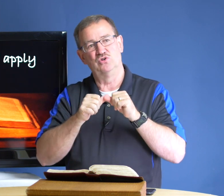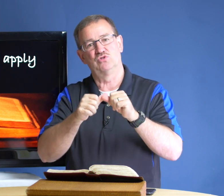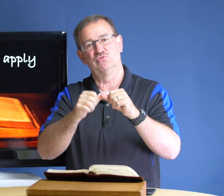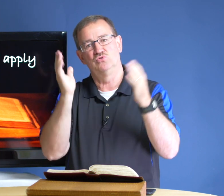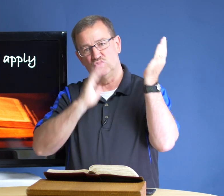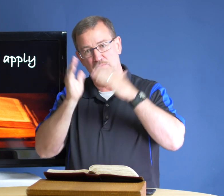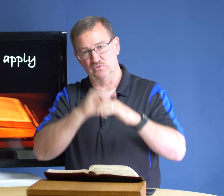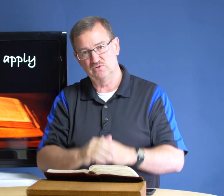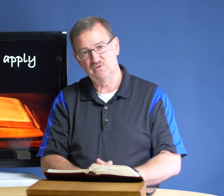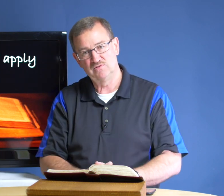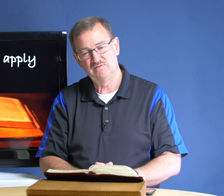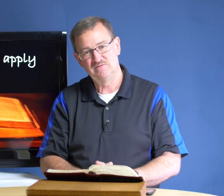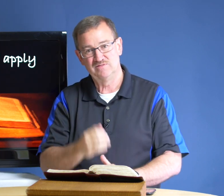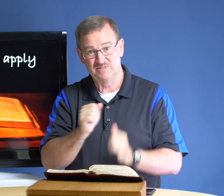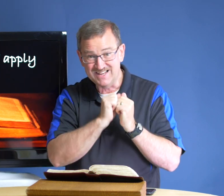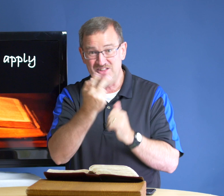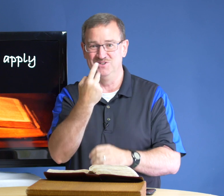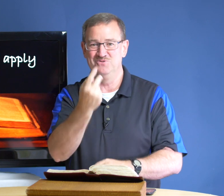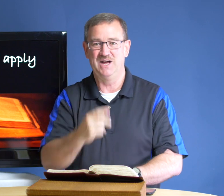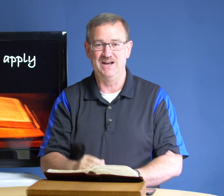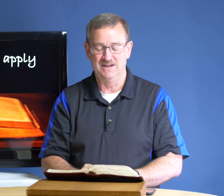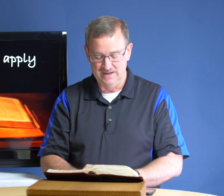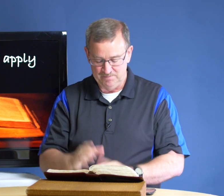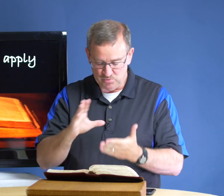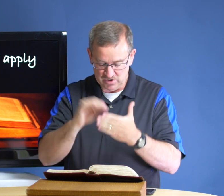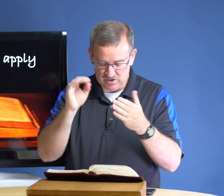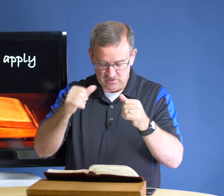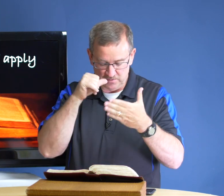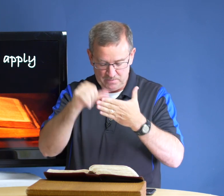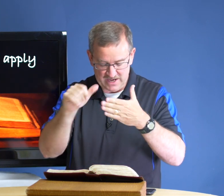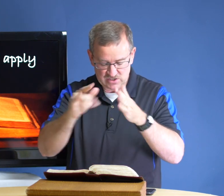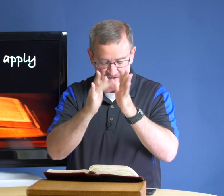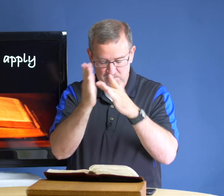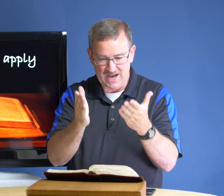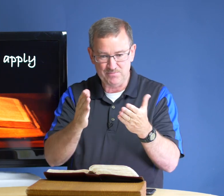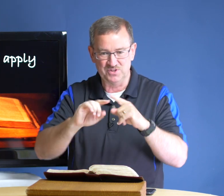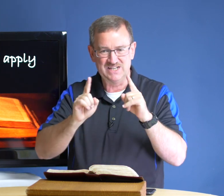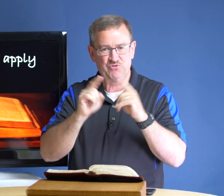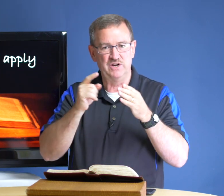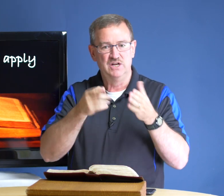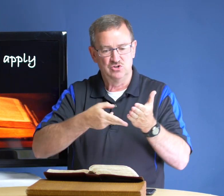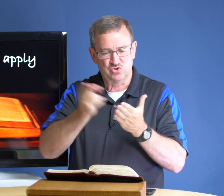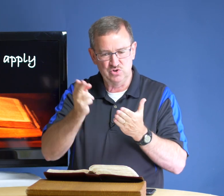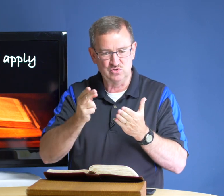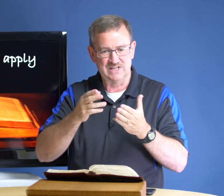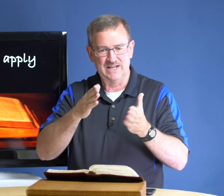go through troubles together you and i we're going to learn from the pages of the bible the different truths and